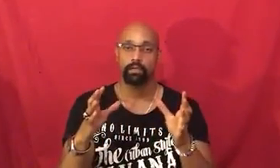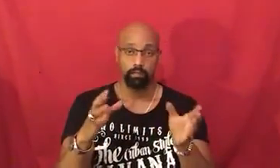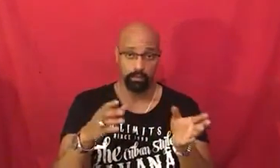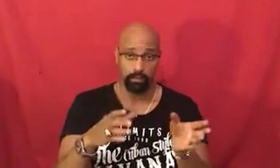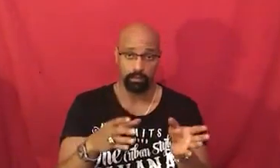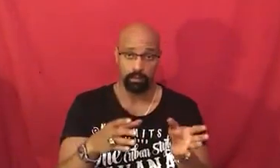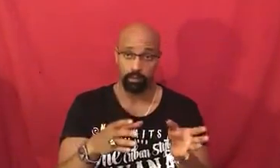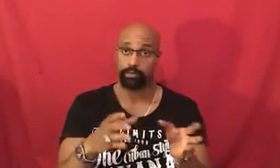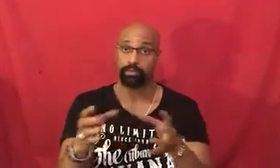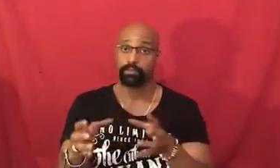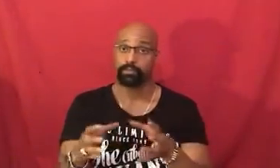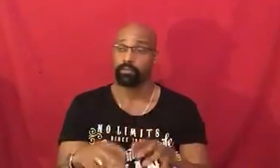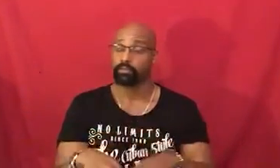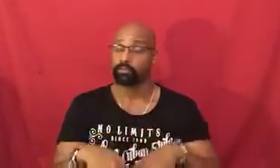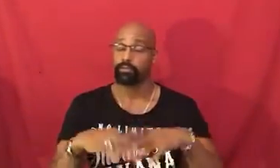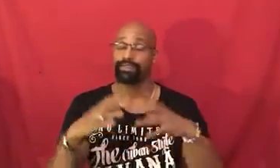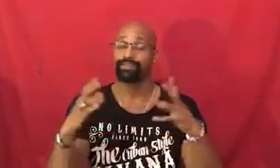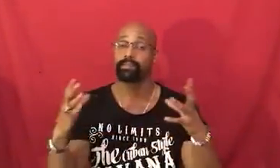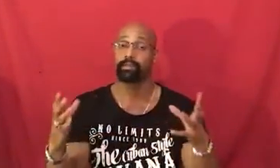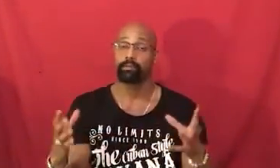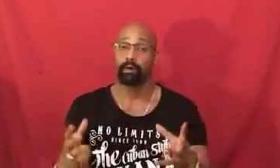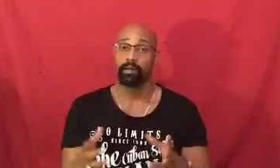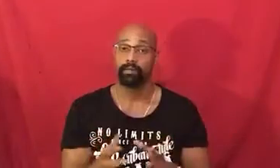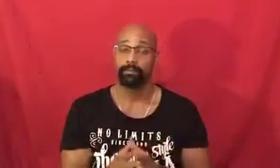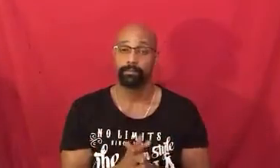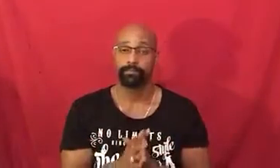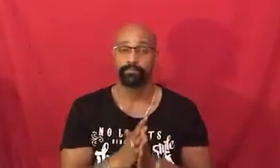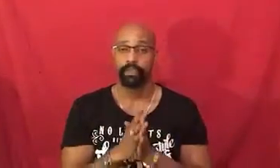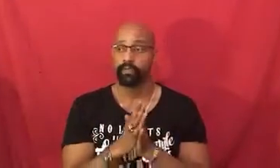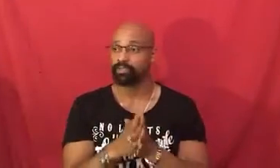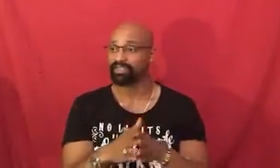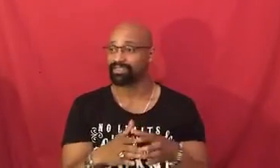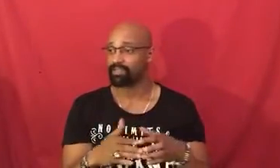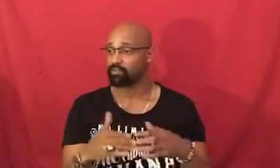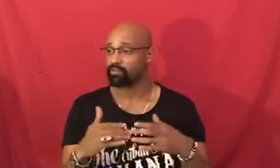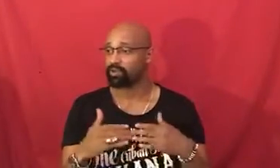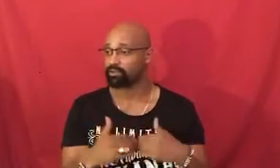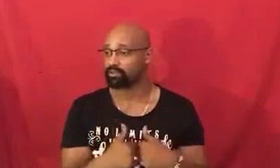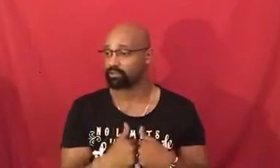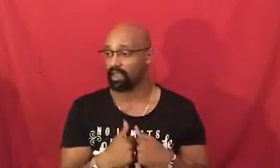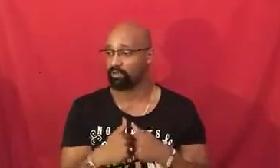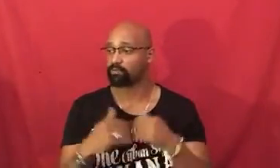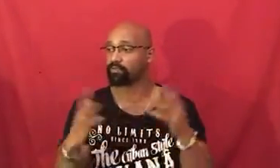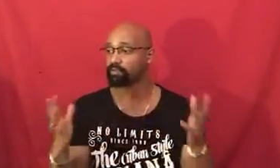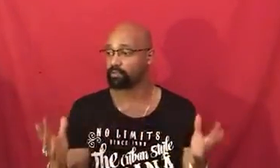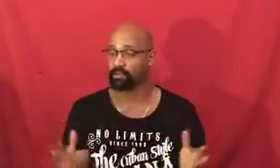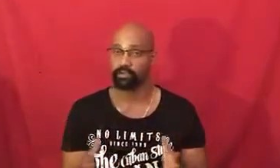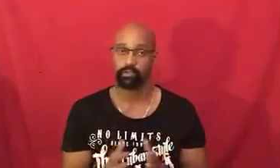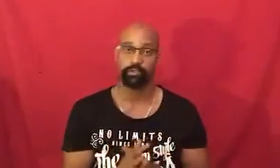organ organs come together to create an entire body and you can see that throughout everything in nature